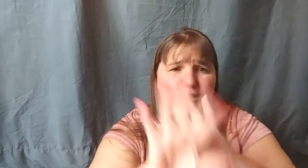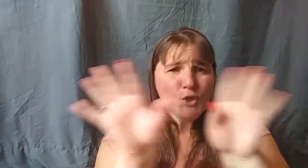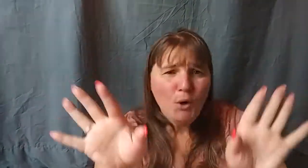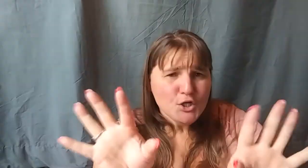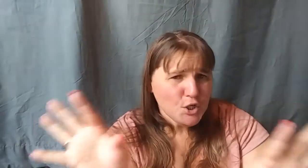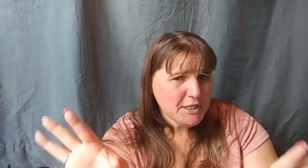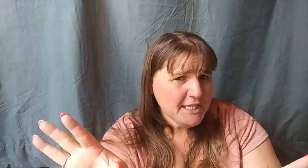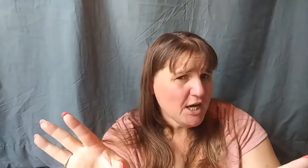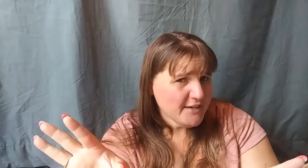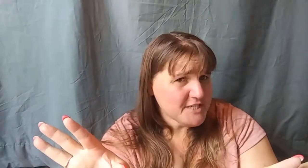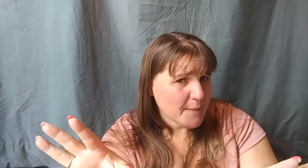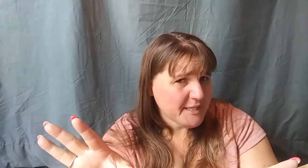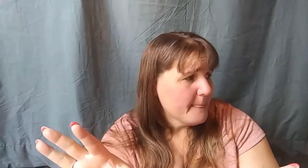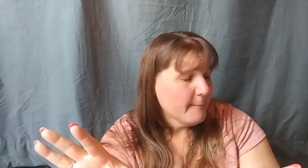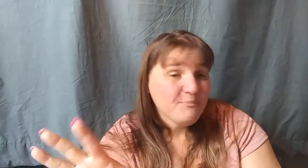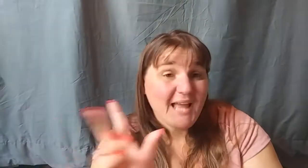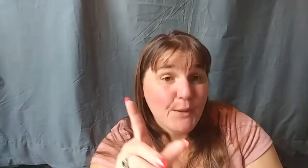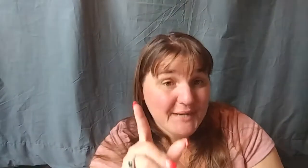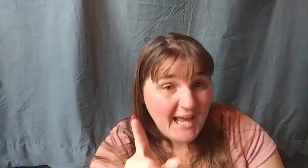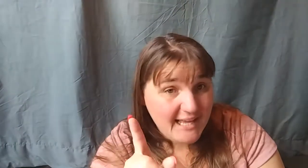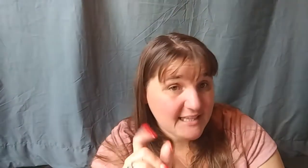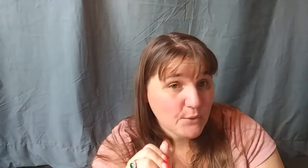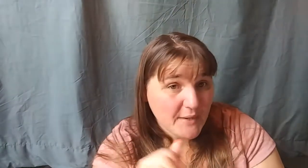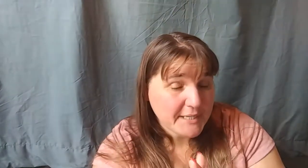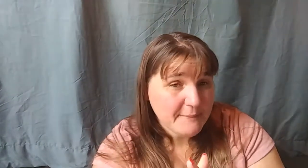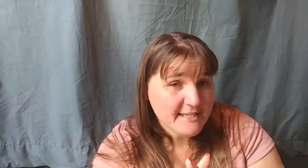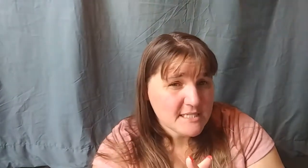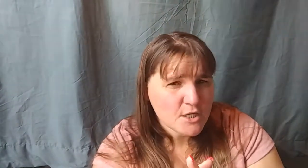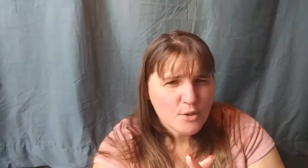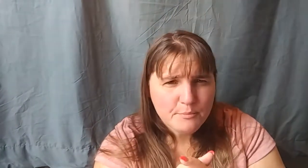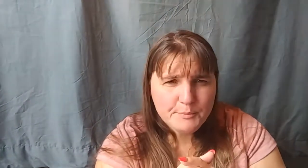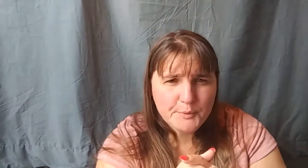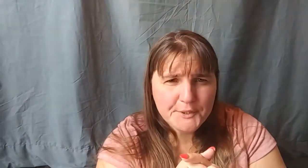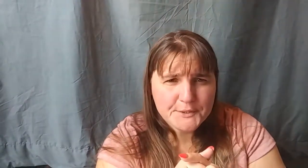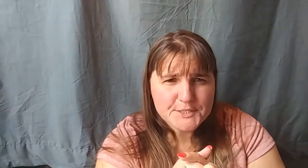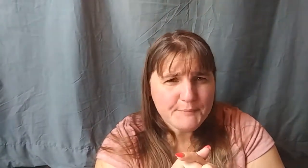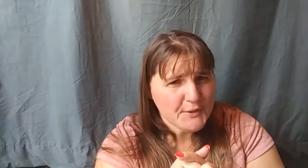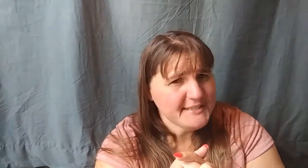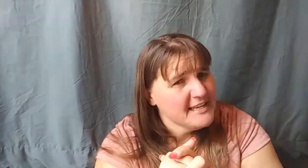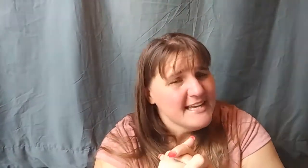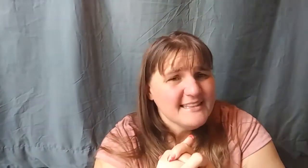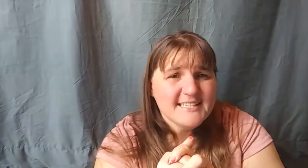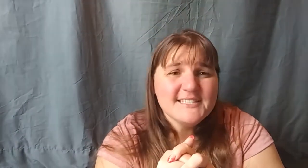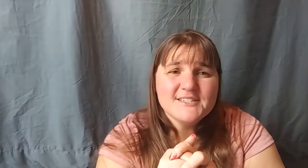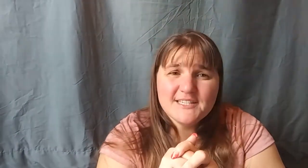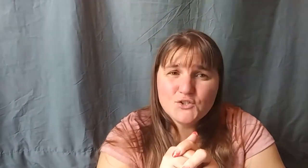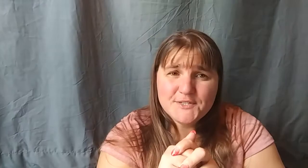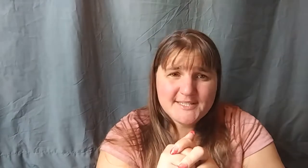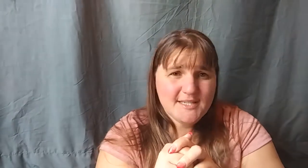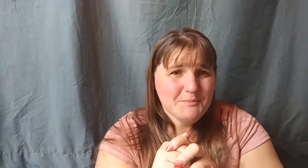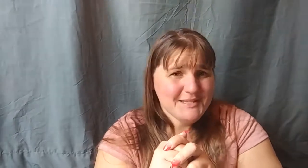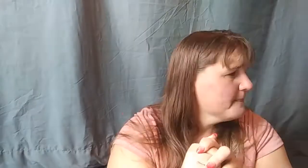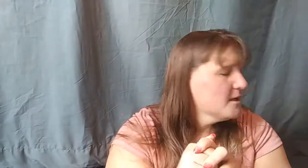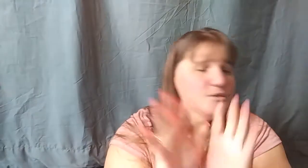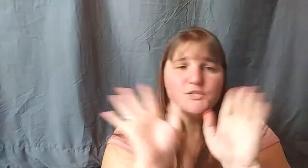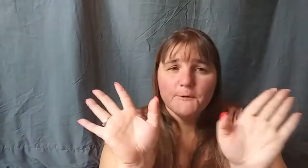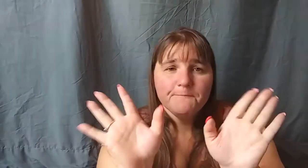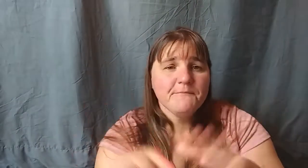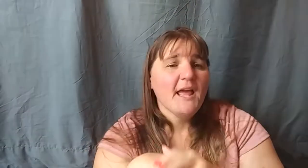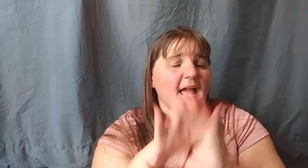totally off topic, I would highly recommend Boyer's Pond Camp. That's in Central City, Pennsylvania. So, as